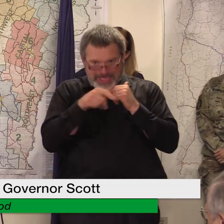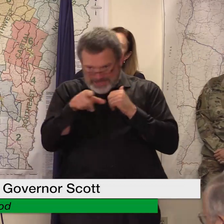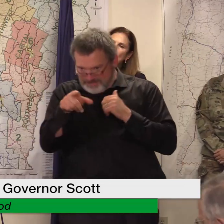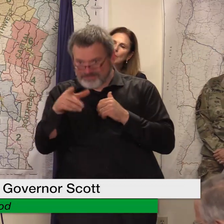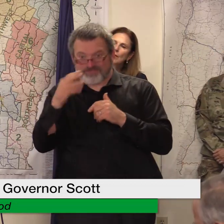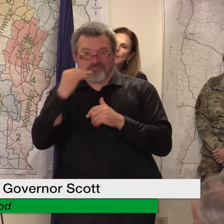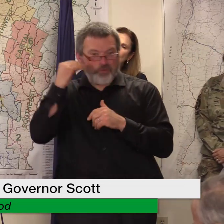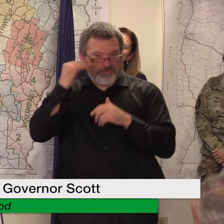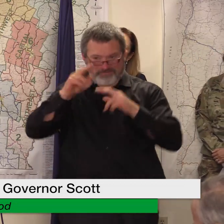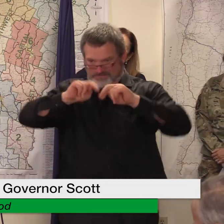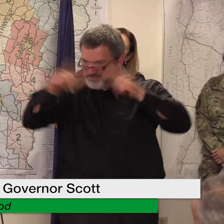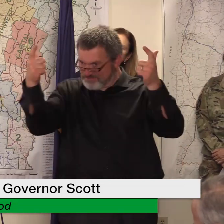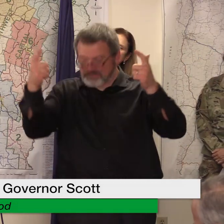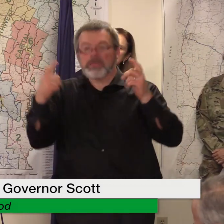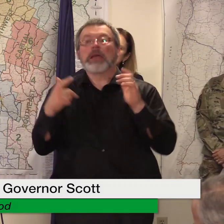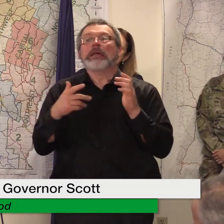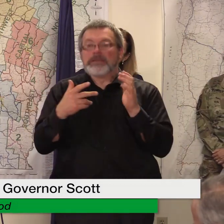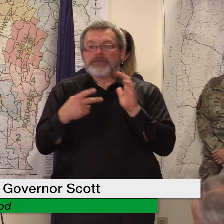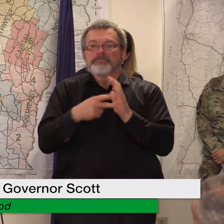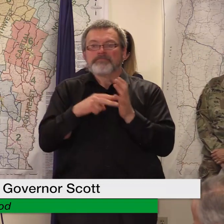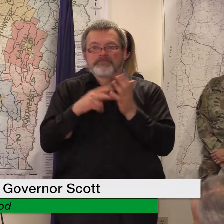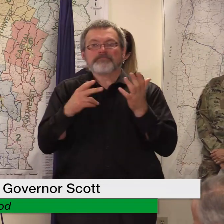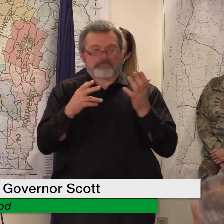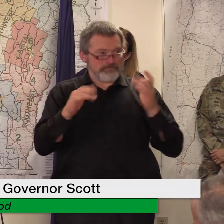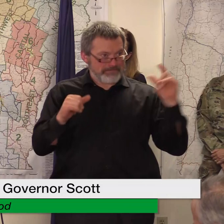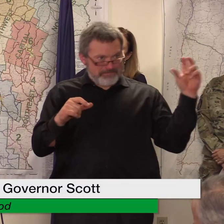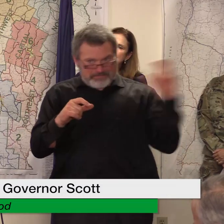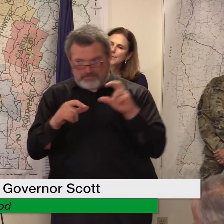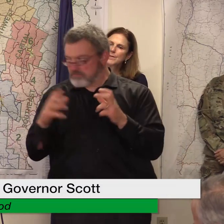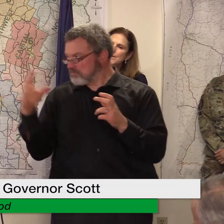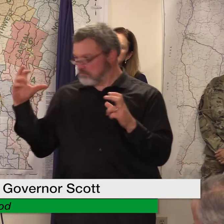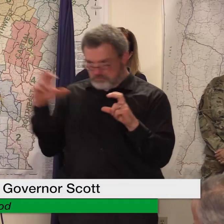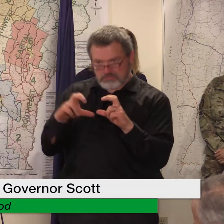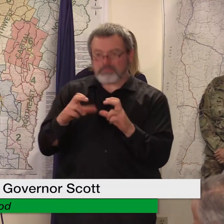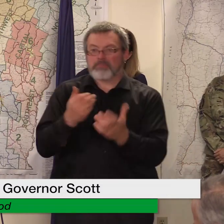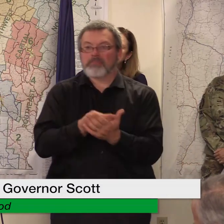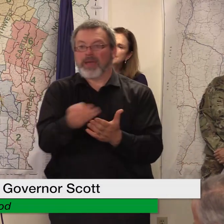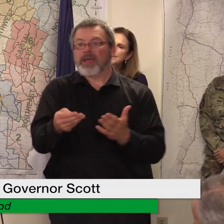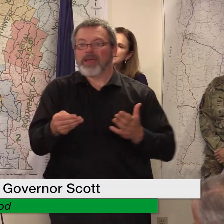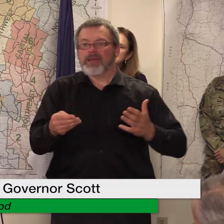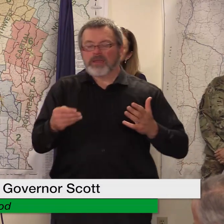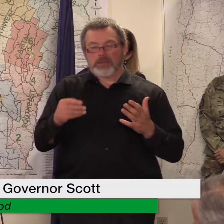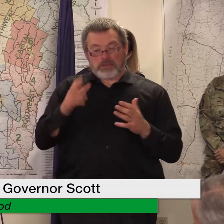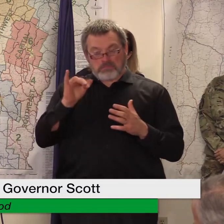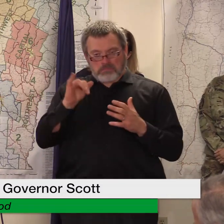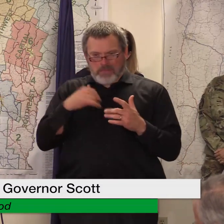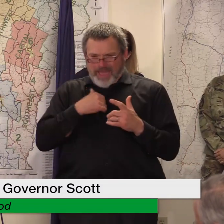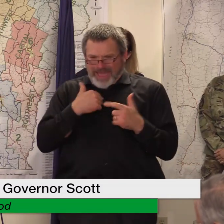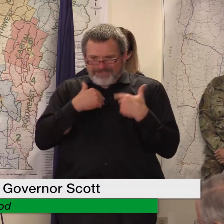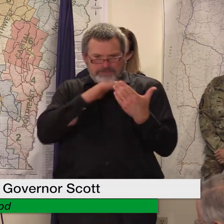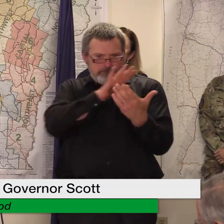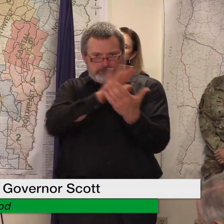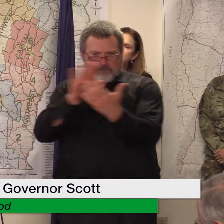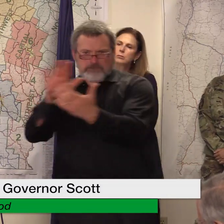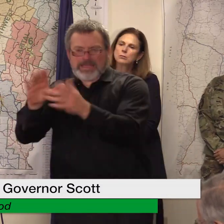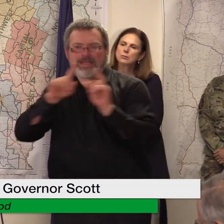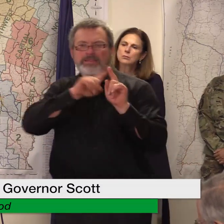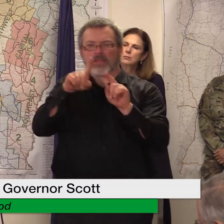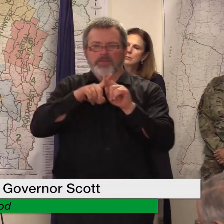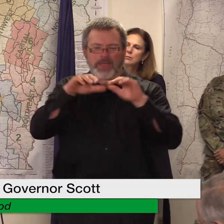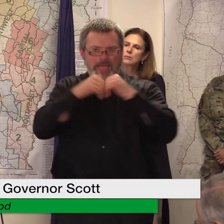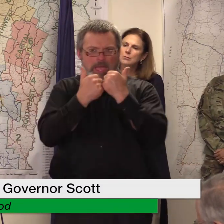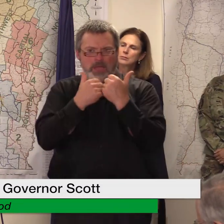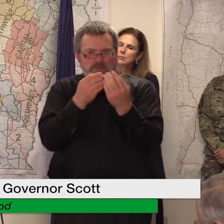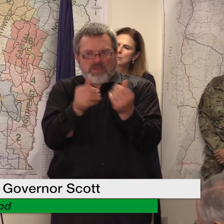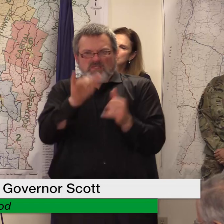fema because we're just going to have to think about this a little bit differently in the future and what areas we should be building in